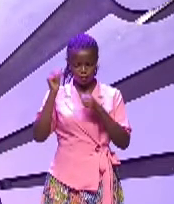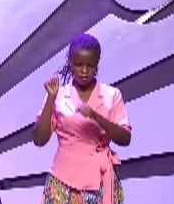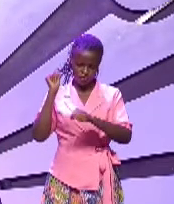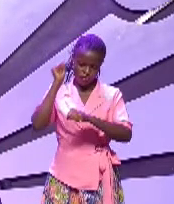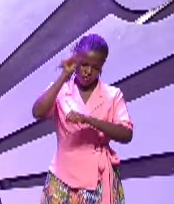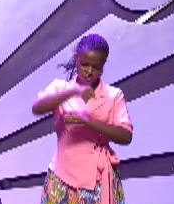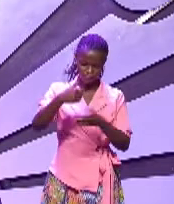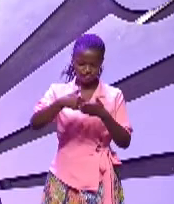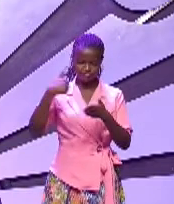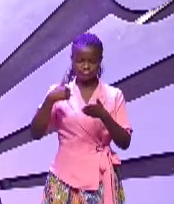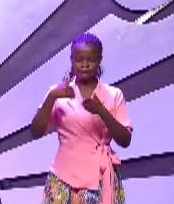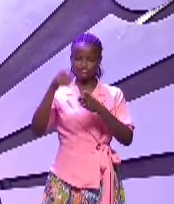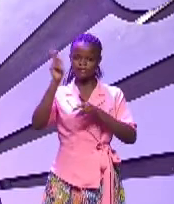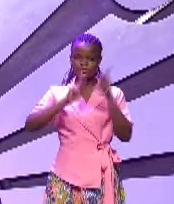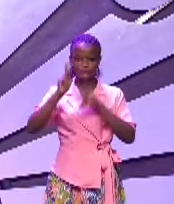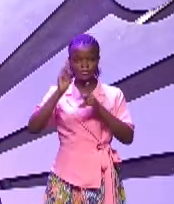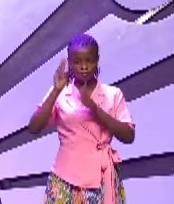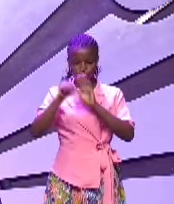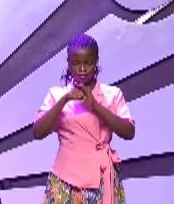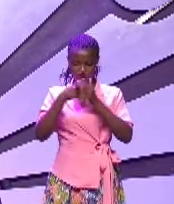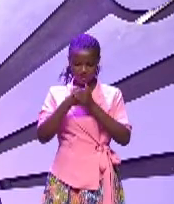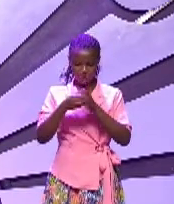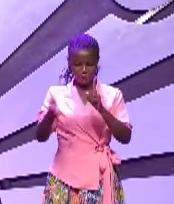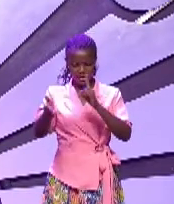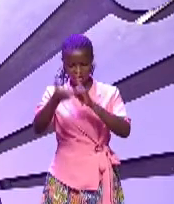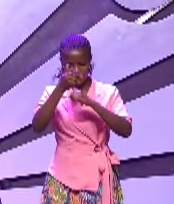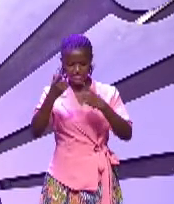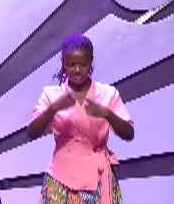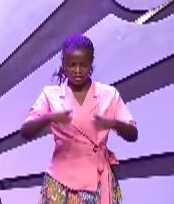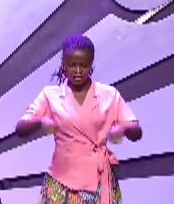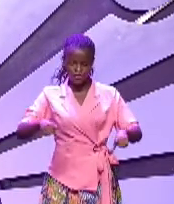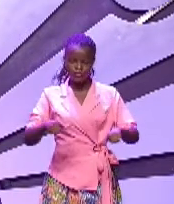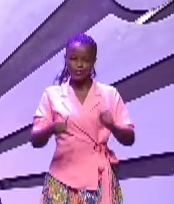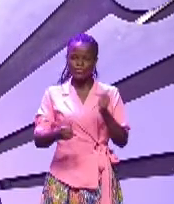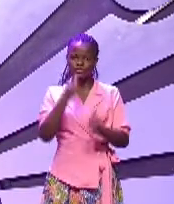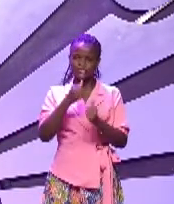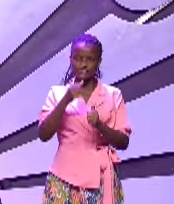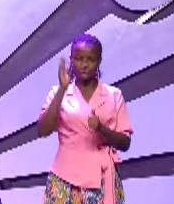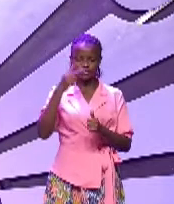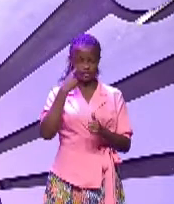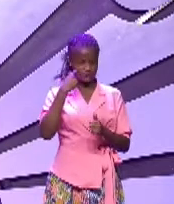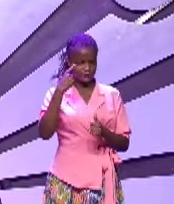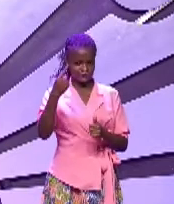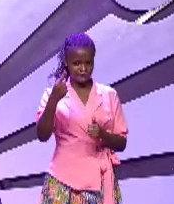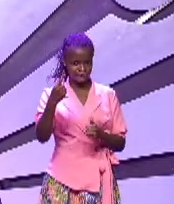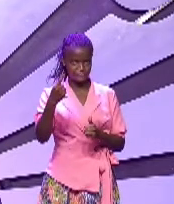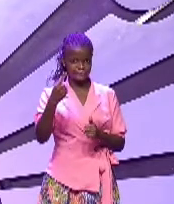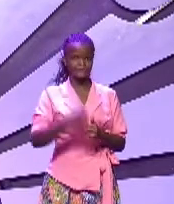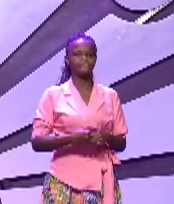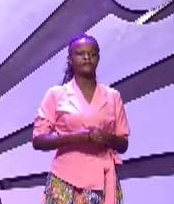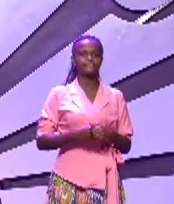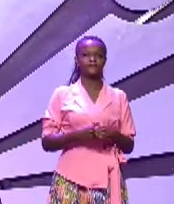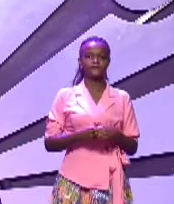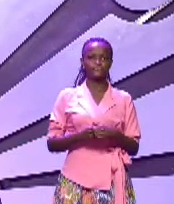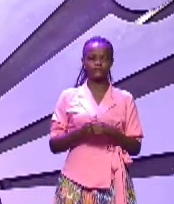before this people he shall cause them to inherit the land which thou shall see Amen and nae mkama na